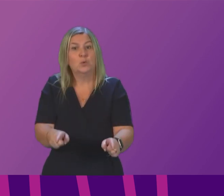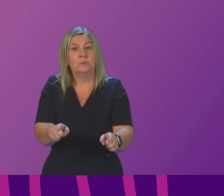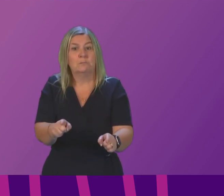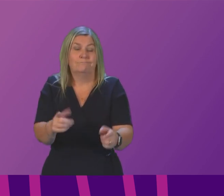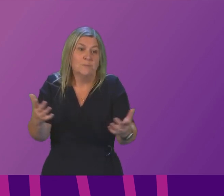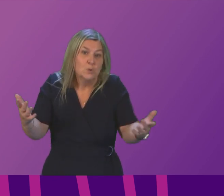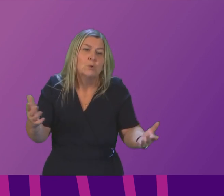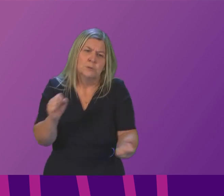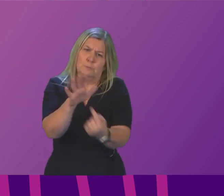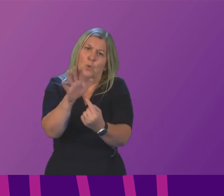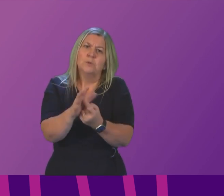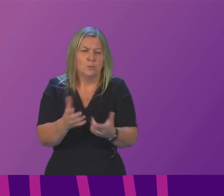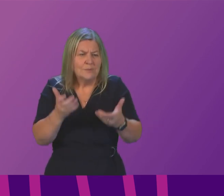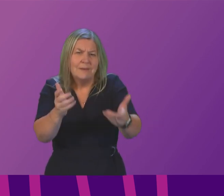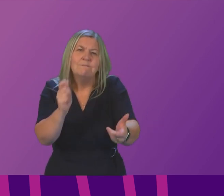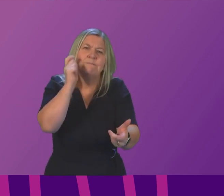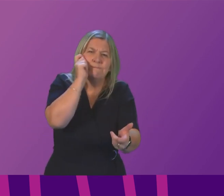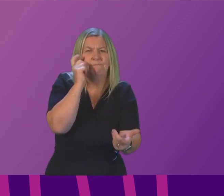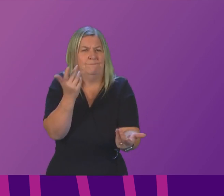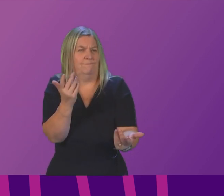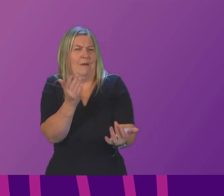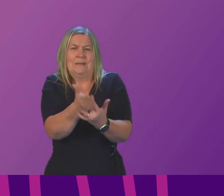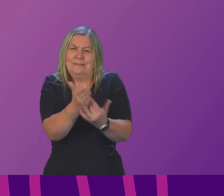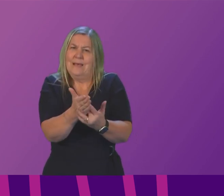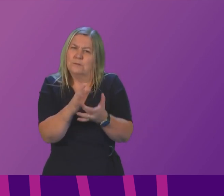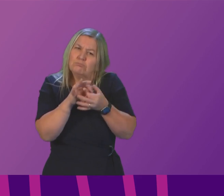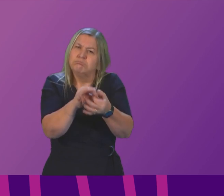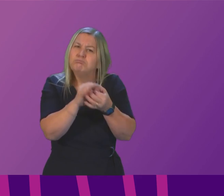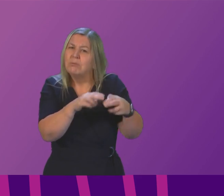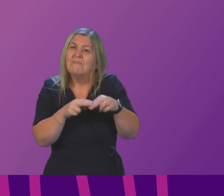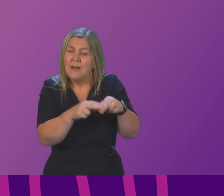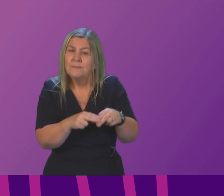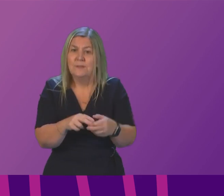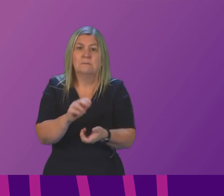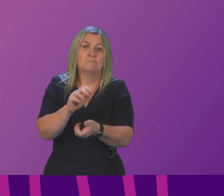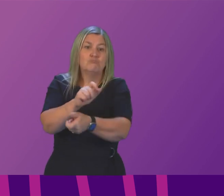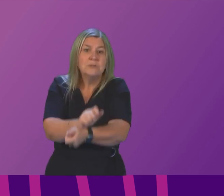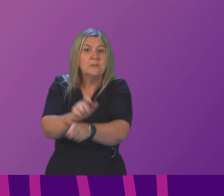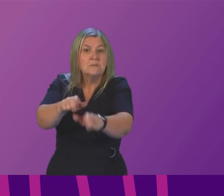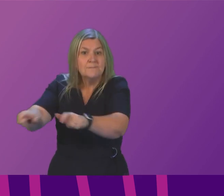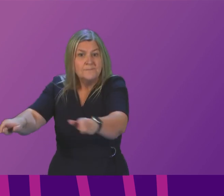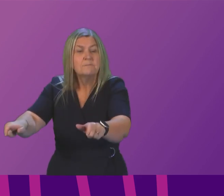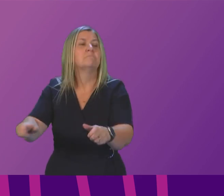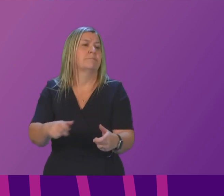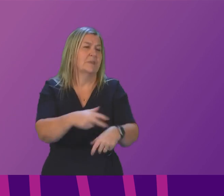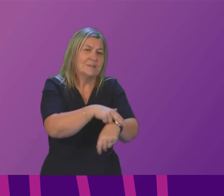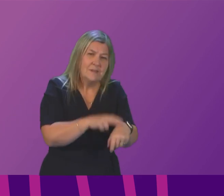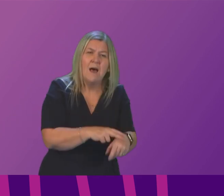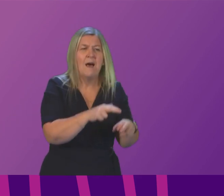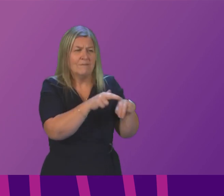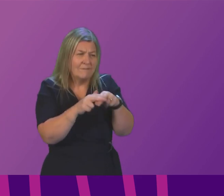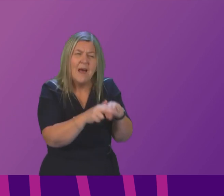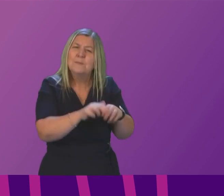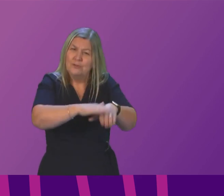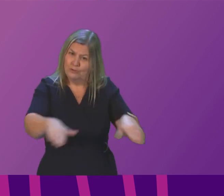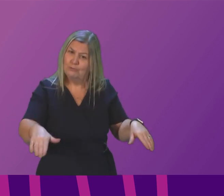vital in addressing the negative impact of COVID in our prisons not just for prisoners but also for staff and families children